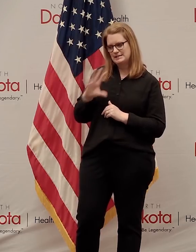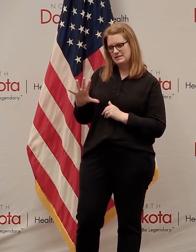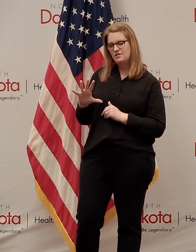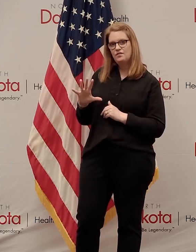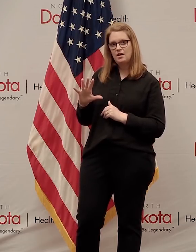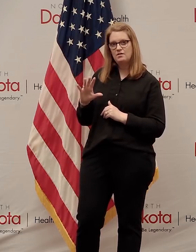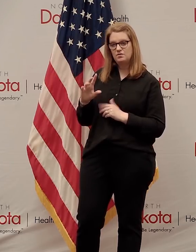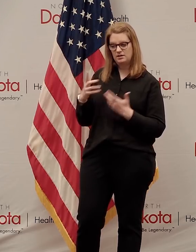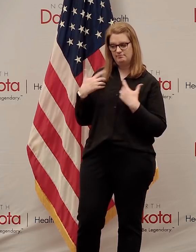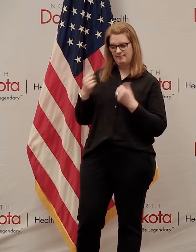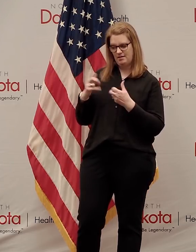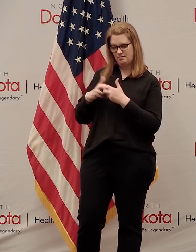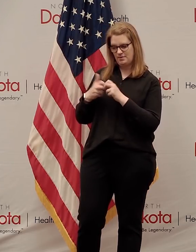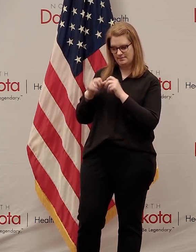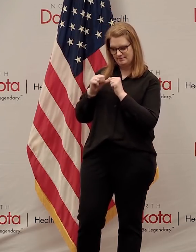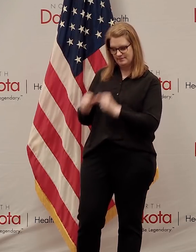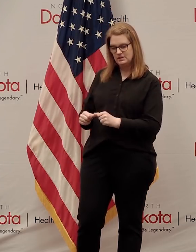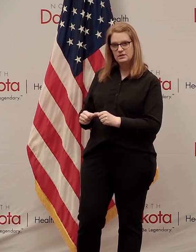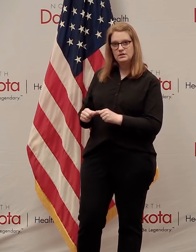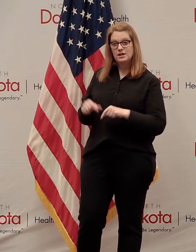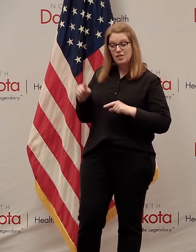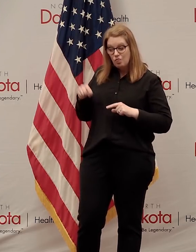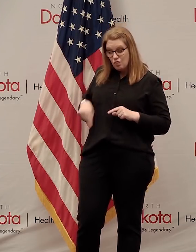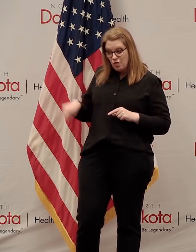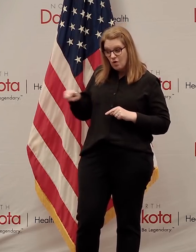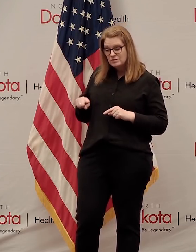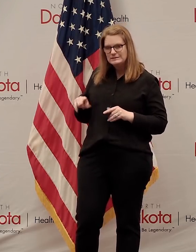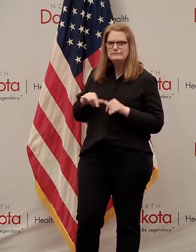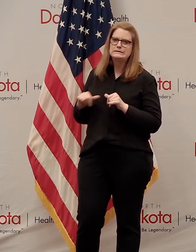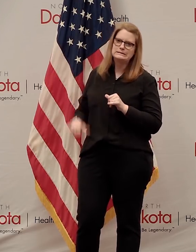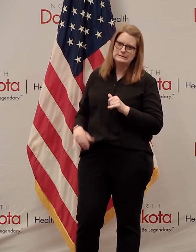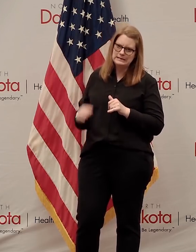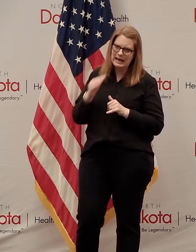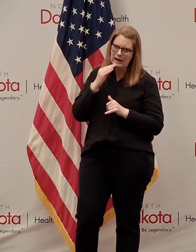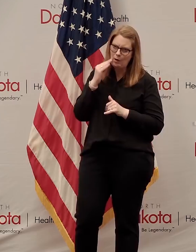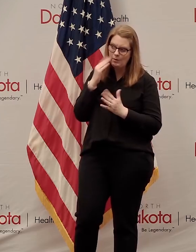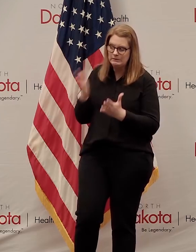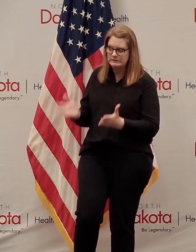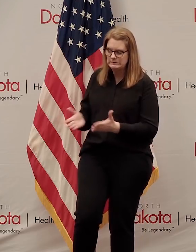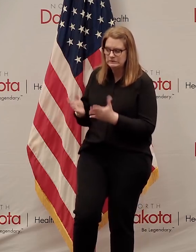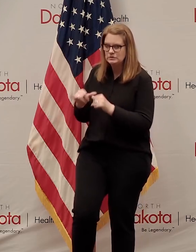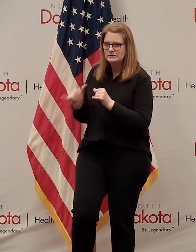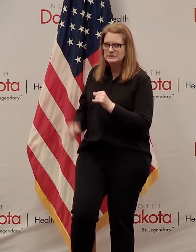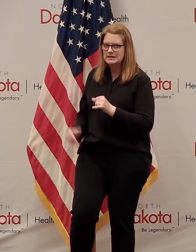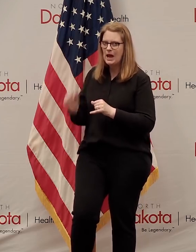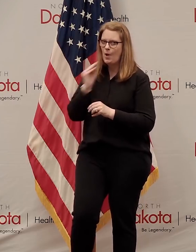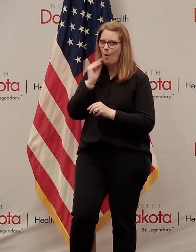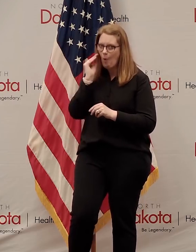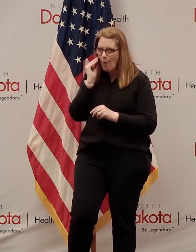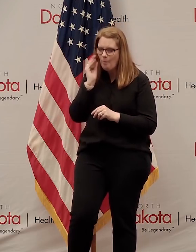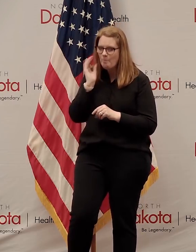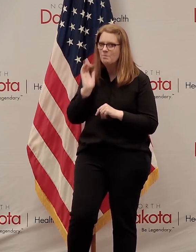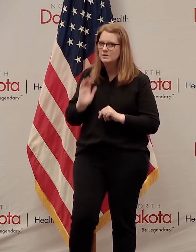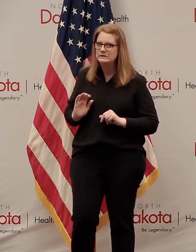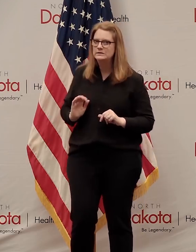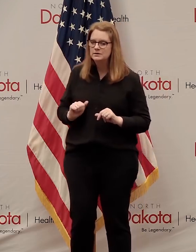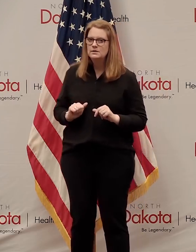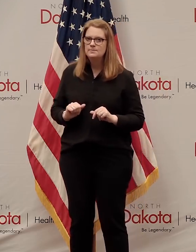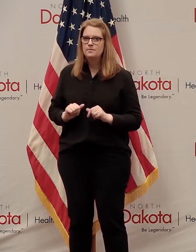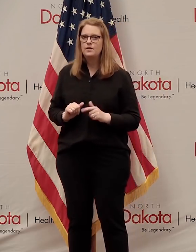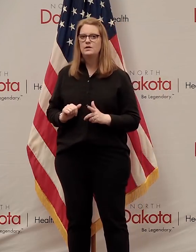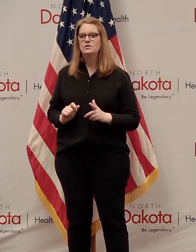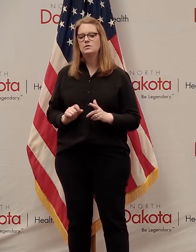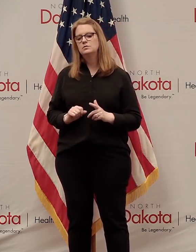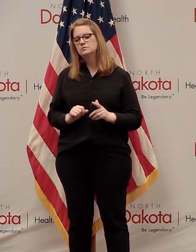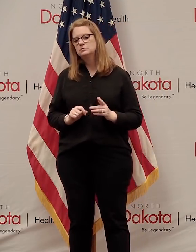health conditions, we'll be encouraging them strongly to stay home. And so, again, people should think about not only, you know, what's your